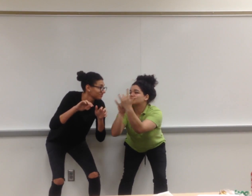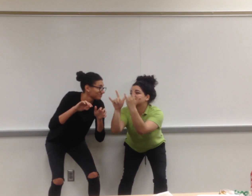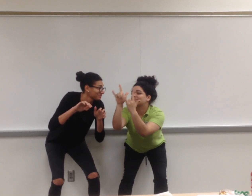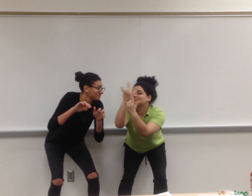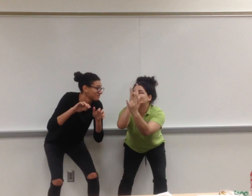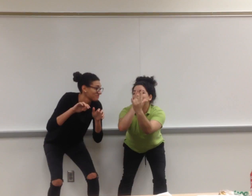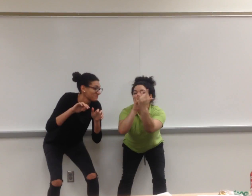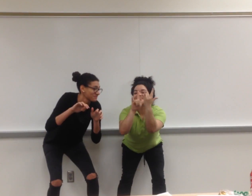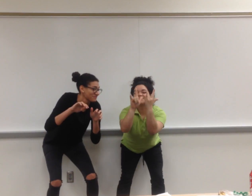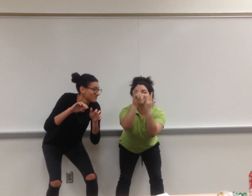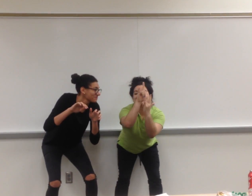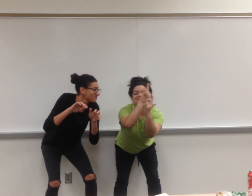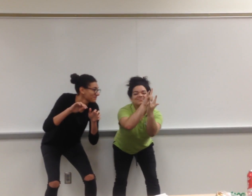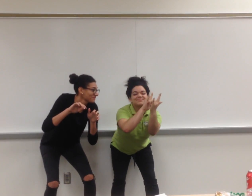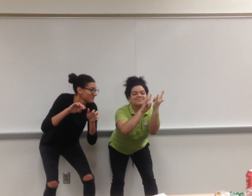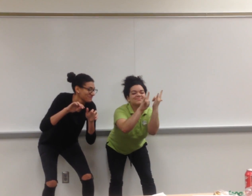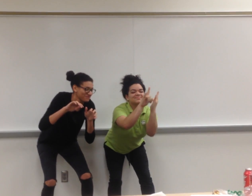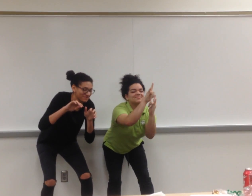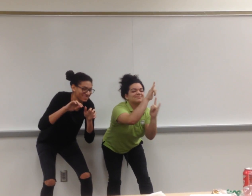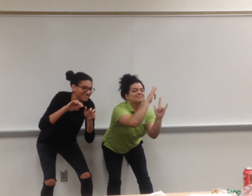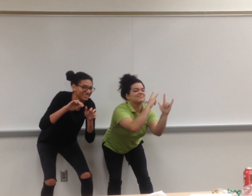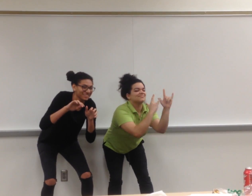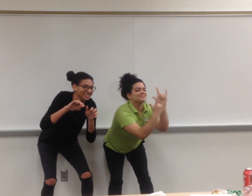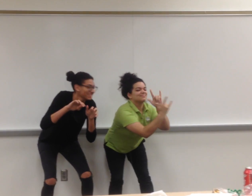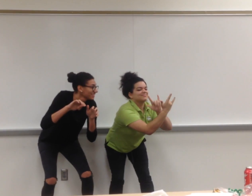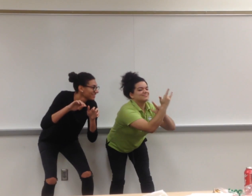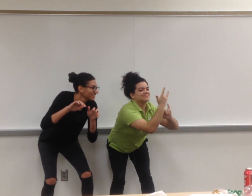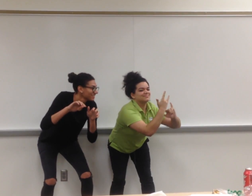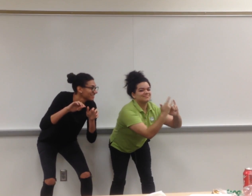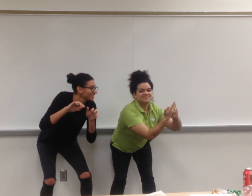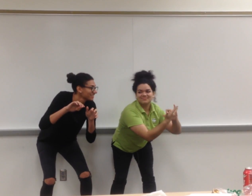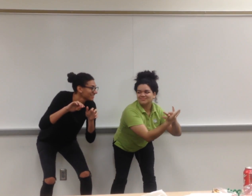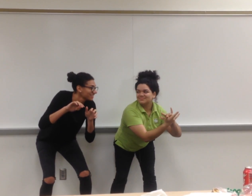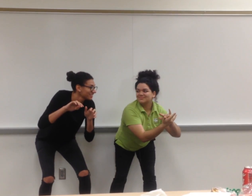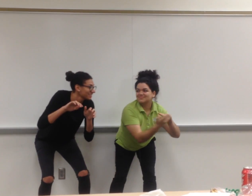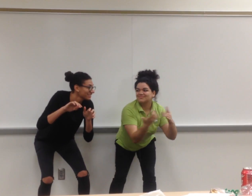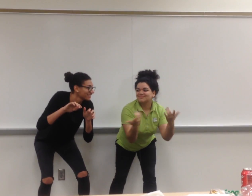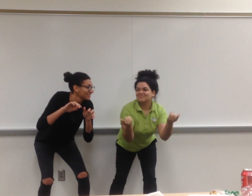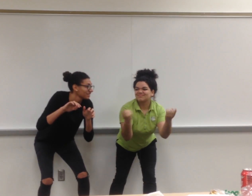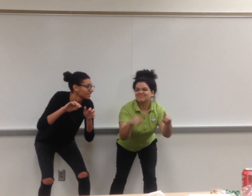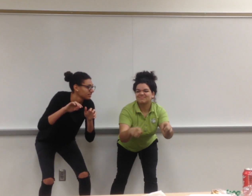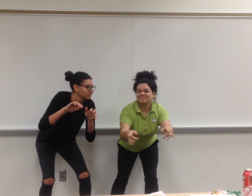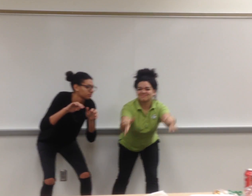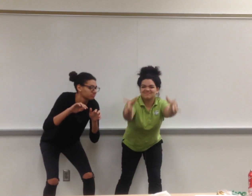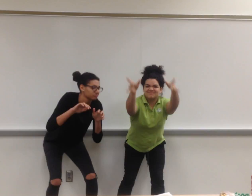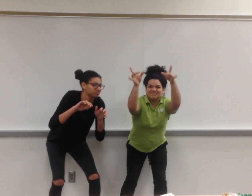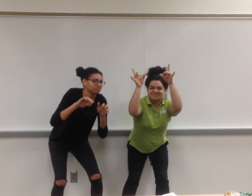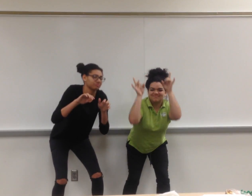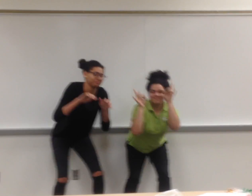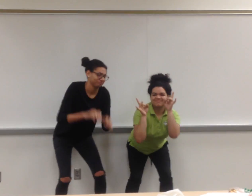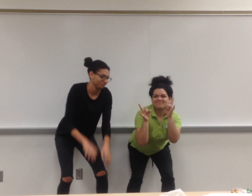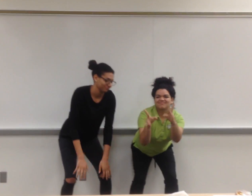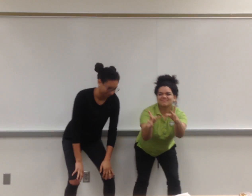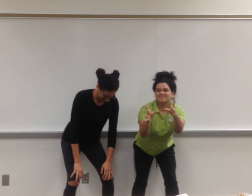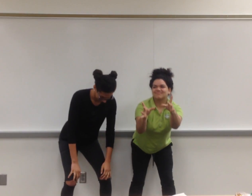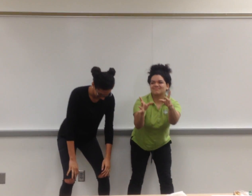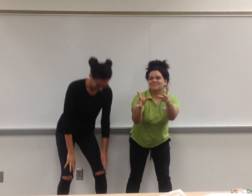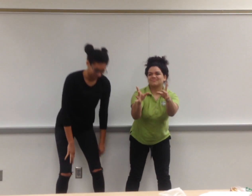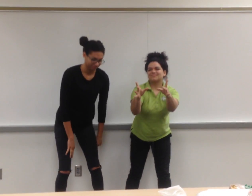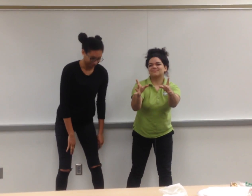this romantic atmosphere, disasters in the air.